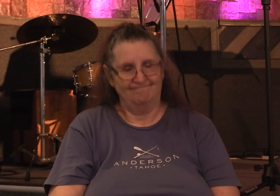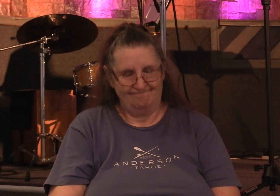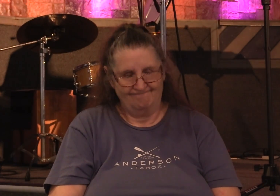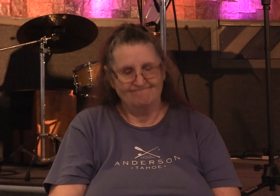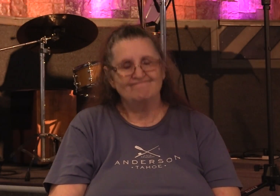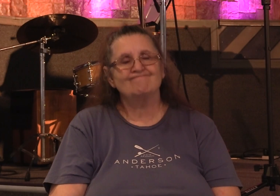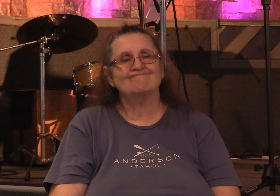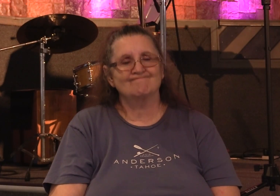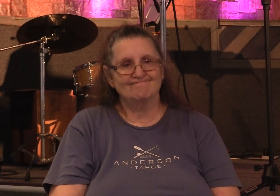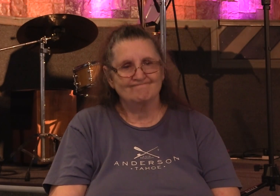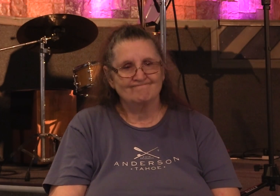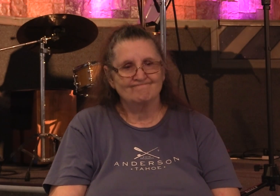and it did